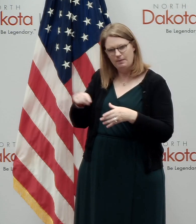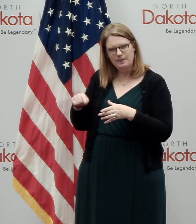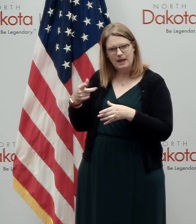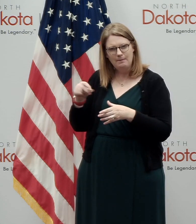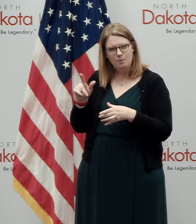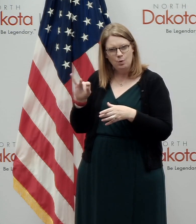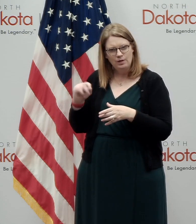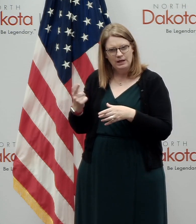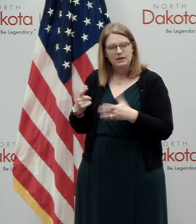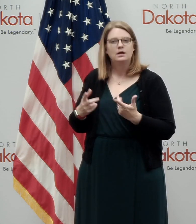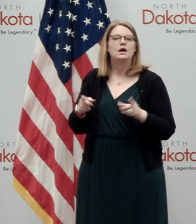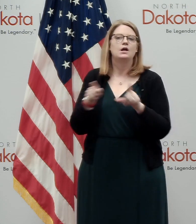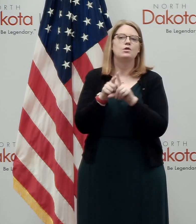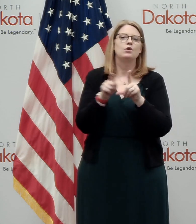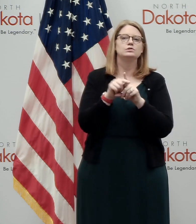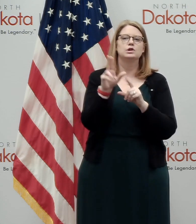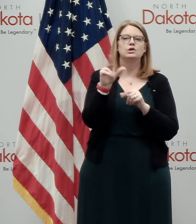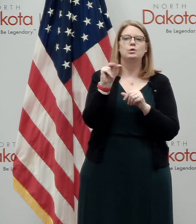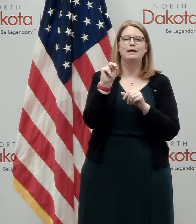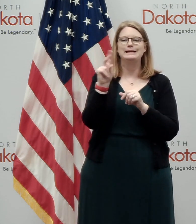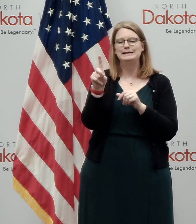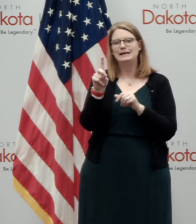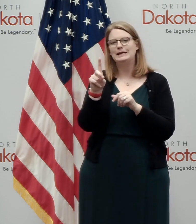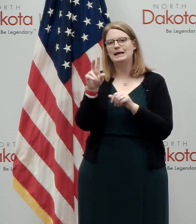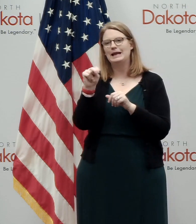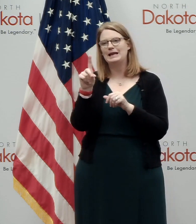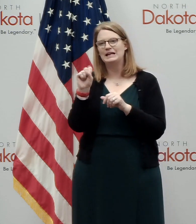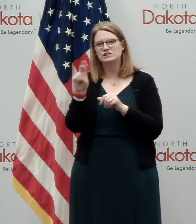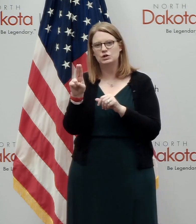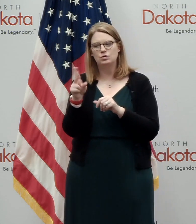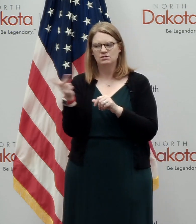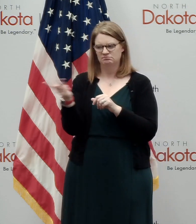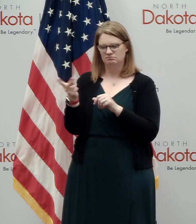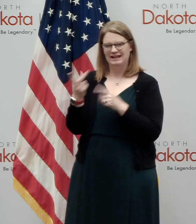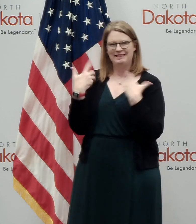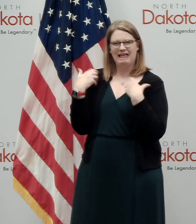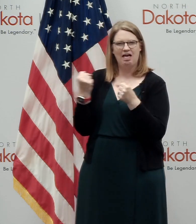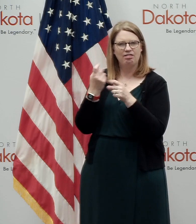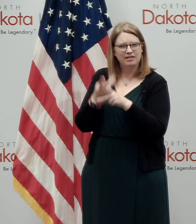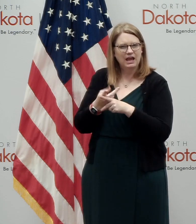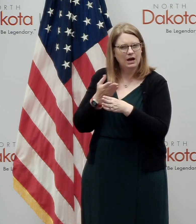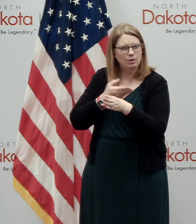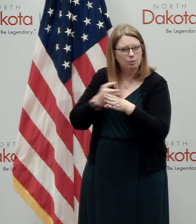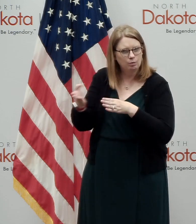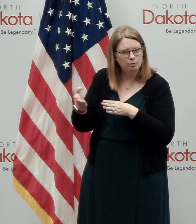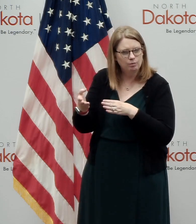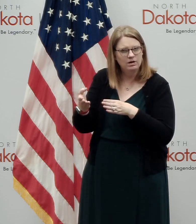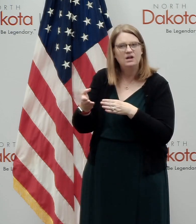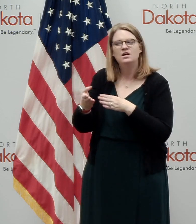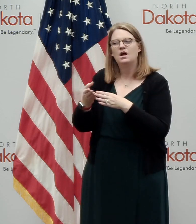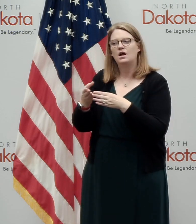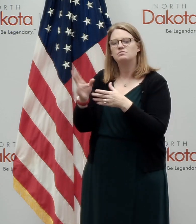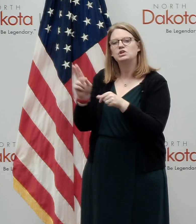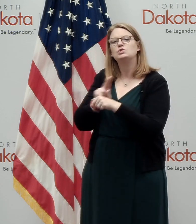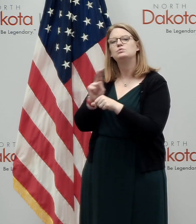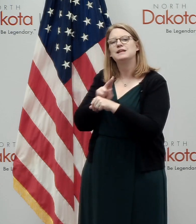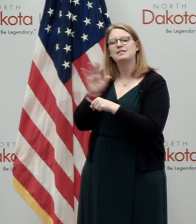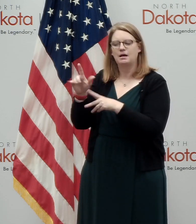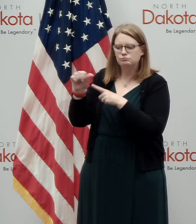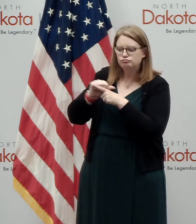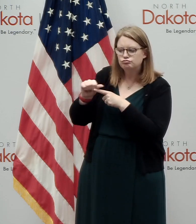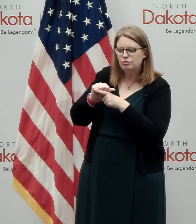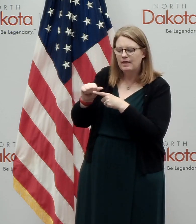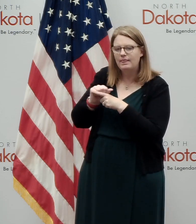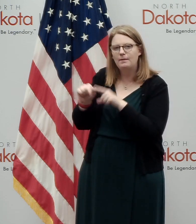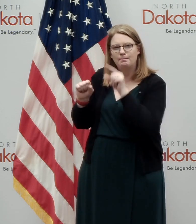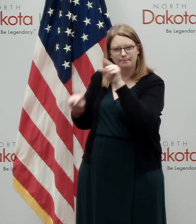and NDSU, uh, from healthcare curriculums to get involved in assisting with contact tracing. And then we're also, uh, which is another federal